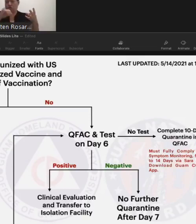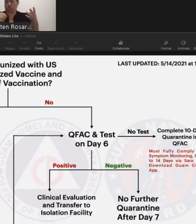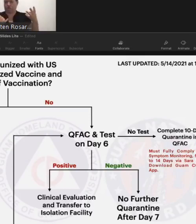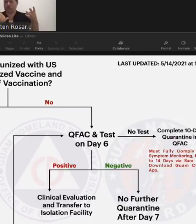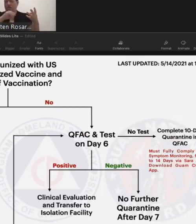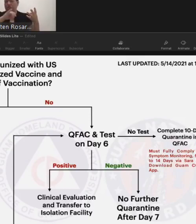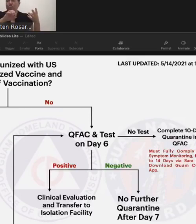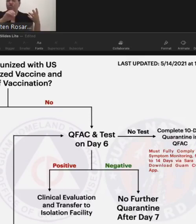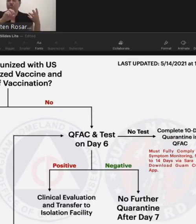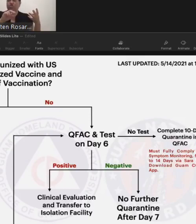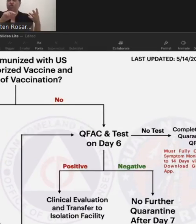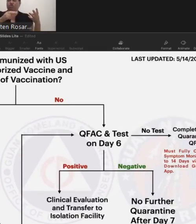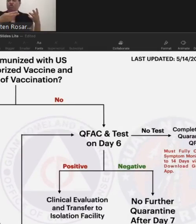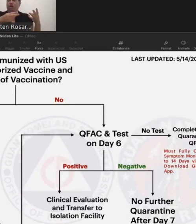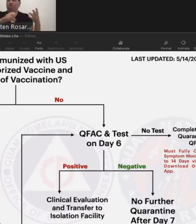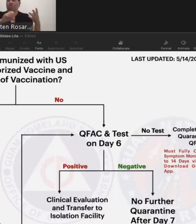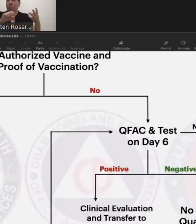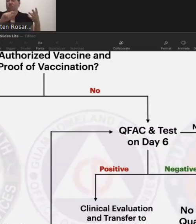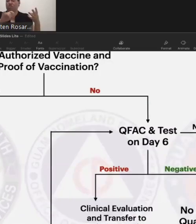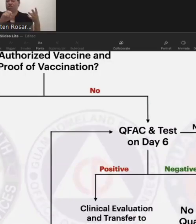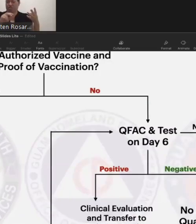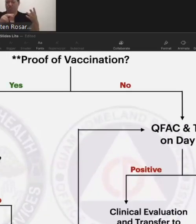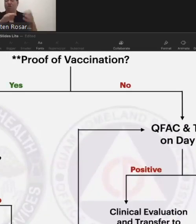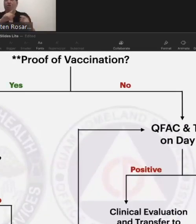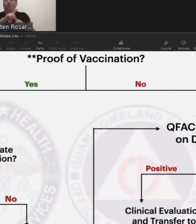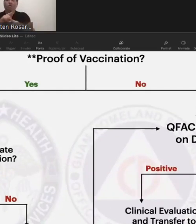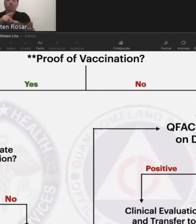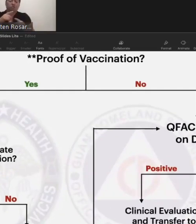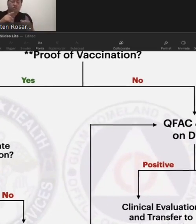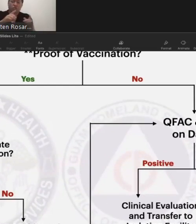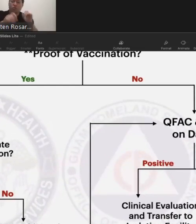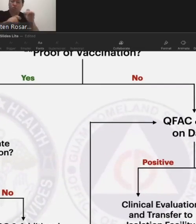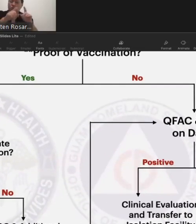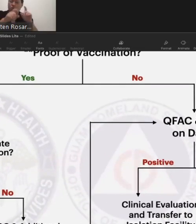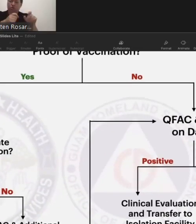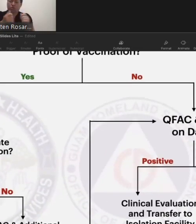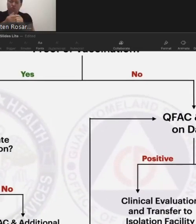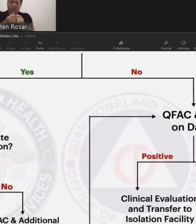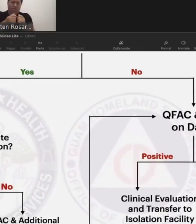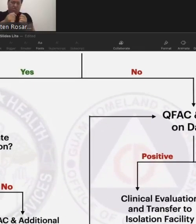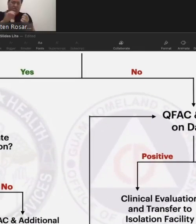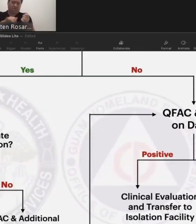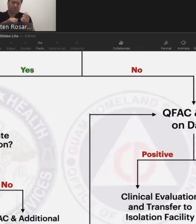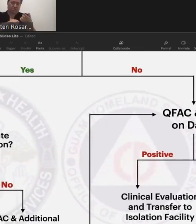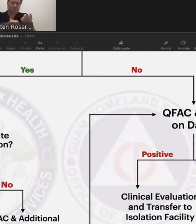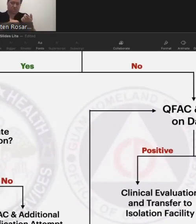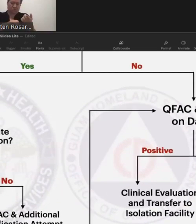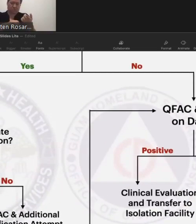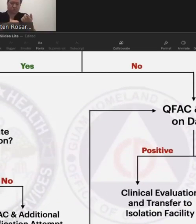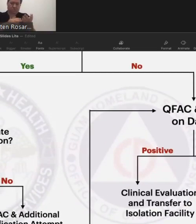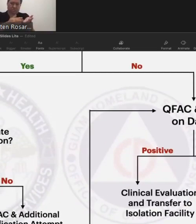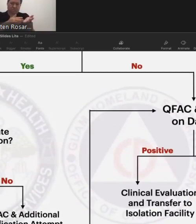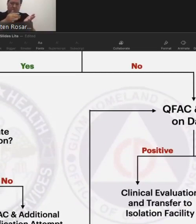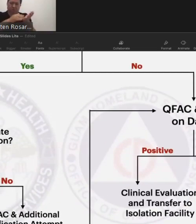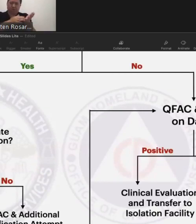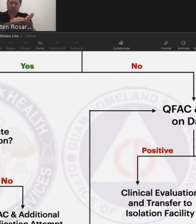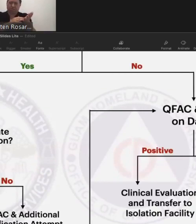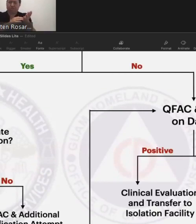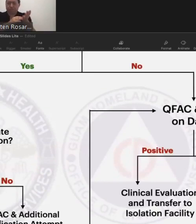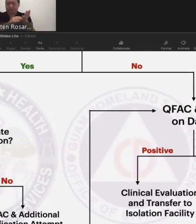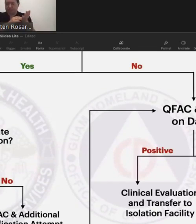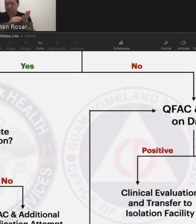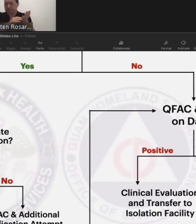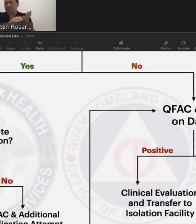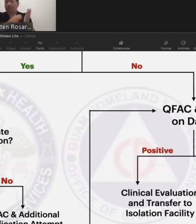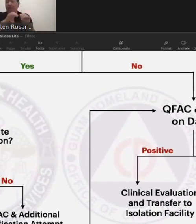Answered Especially With the Verification And so I'm going To go over It very Carefully Here So the Way that You're Immediately Verified